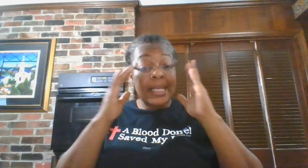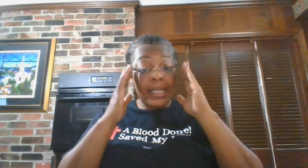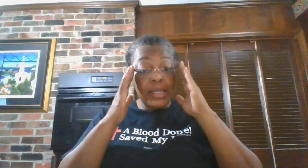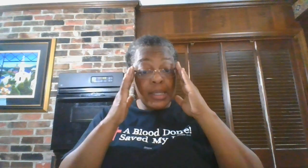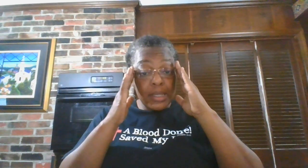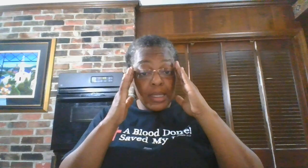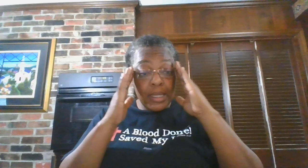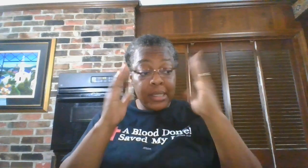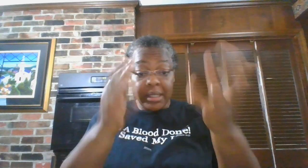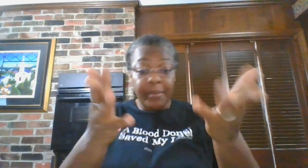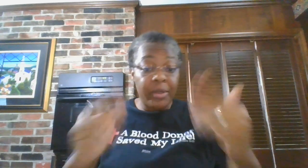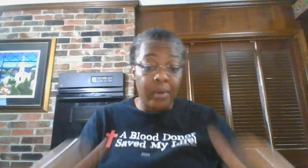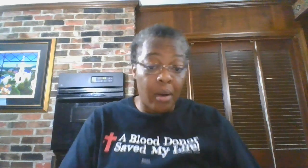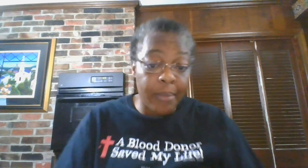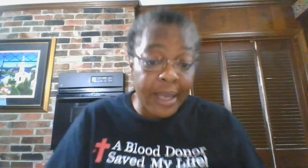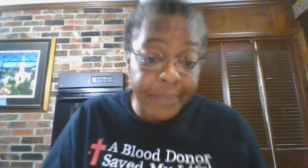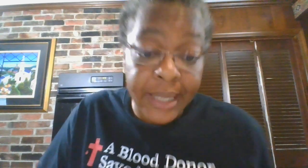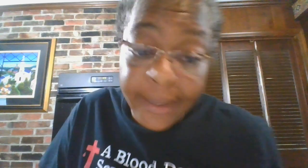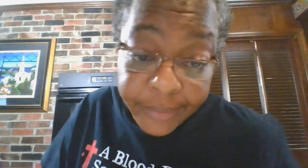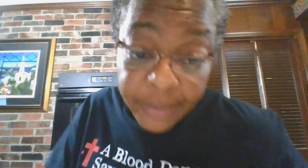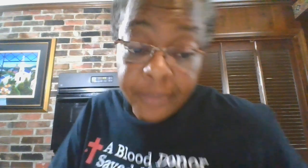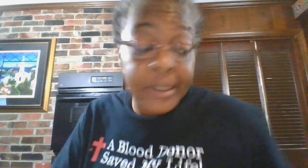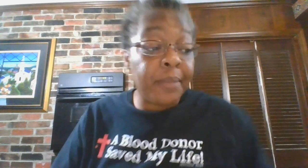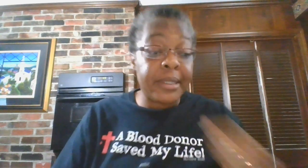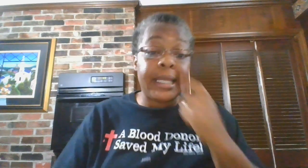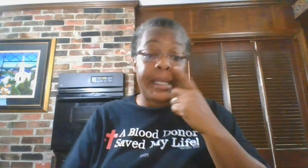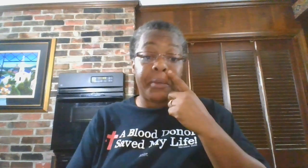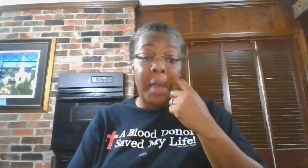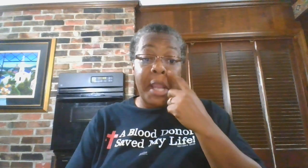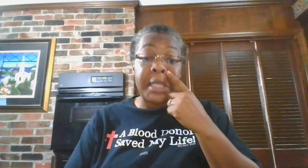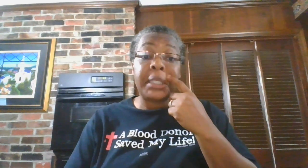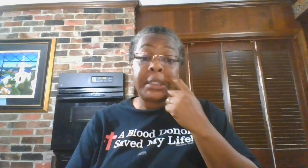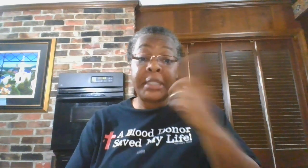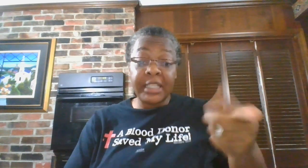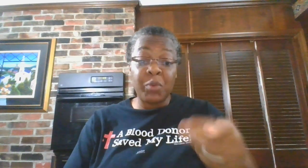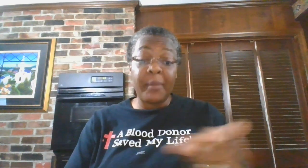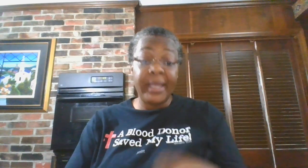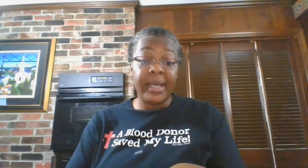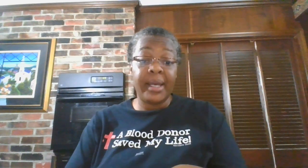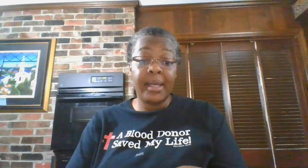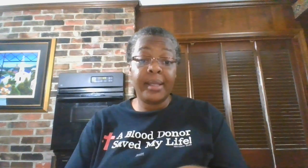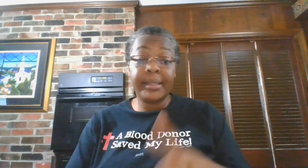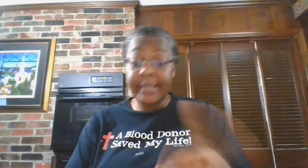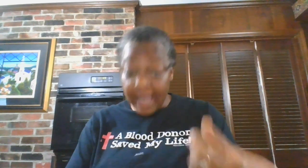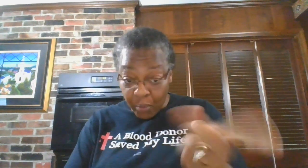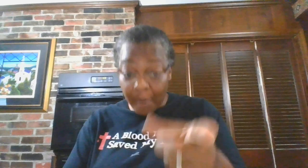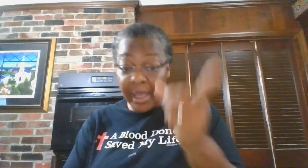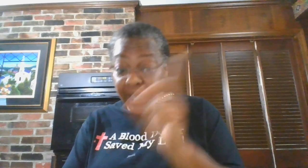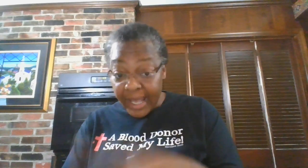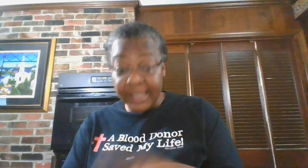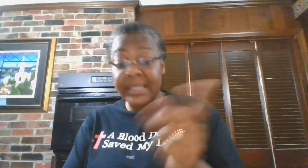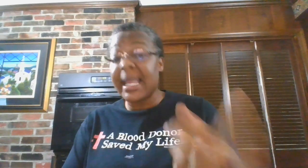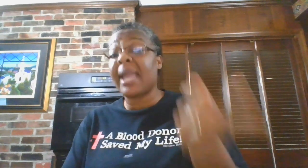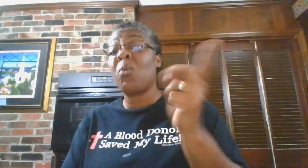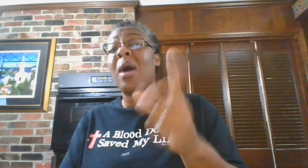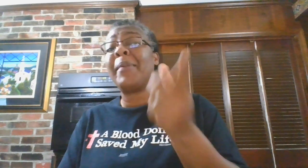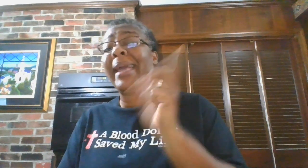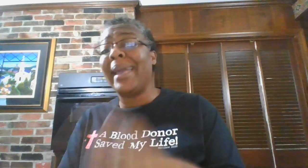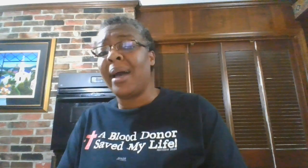this. And some of you all might be. I don't know. But I'm going to say it anyway. This woman here. This woman here. The second woman here.